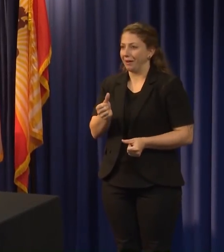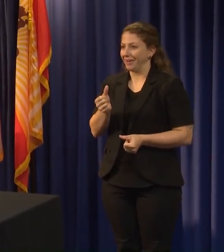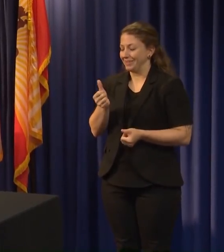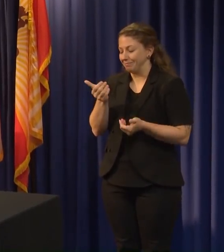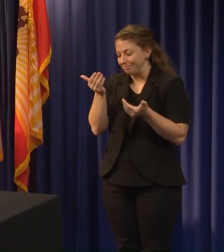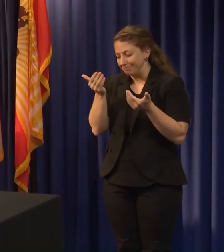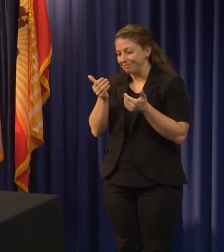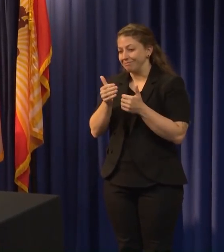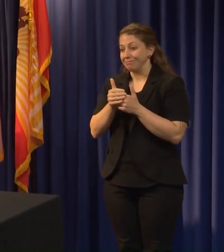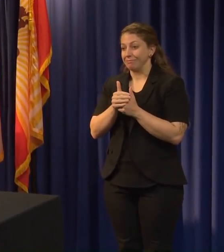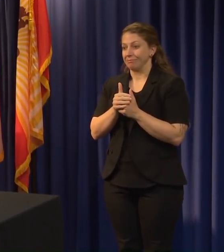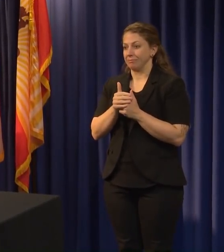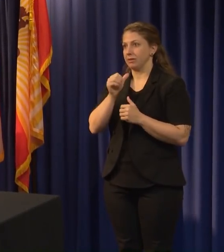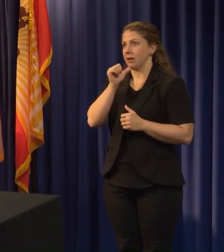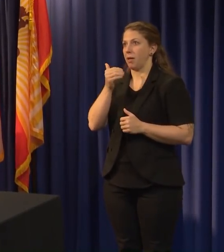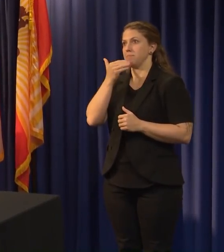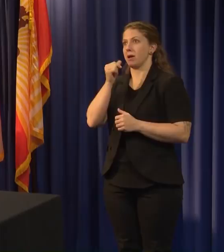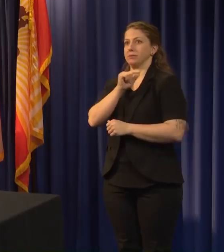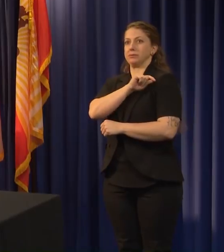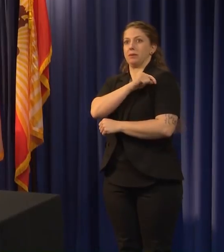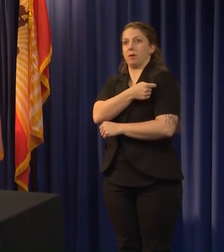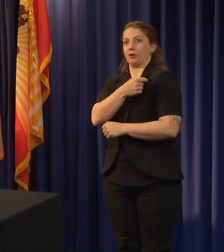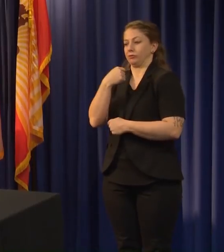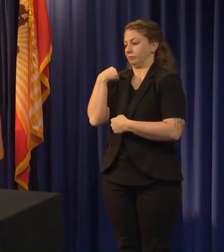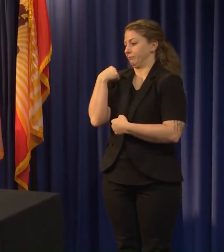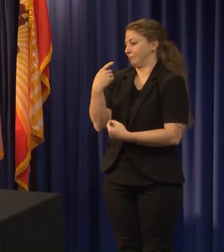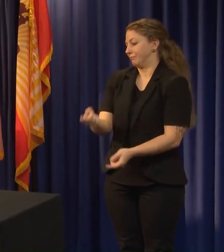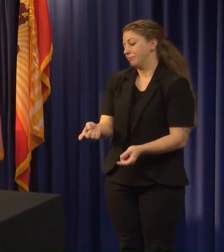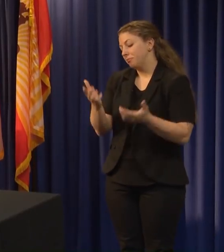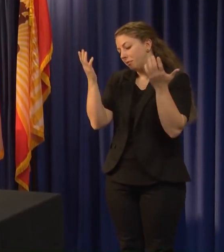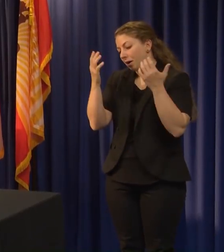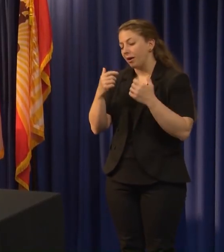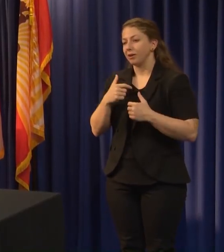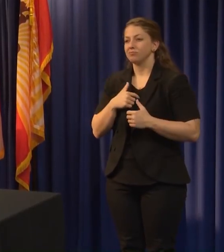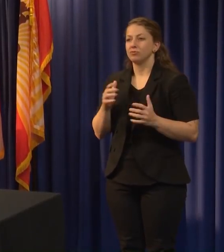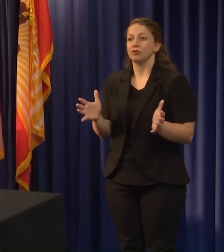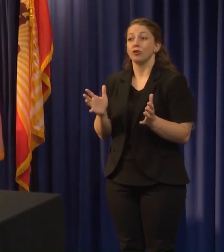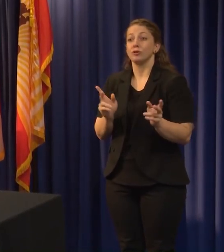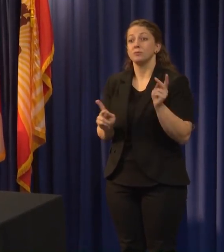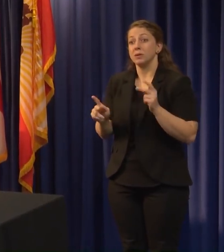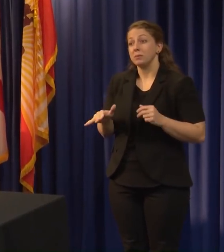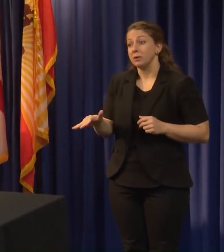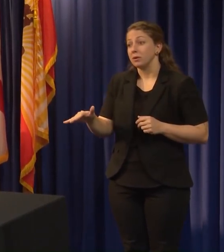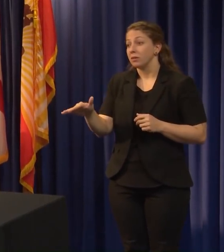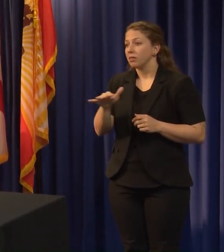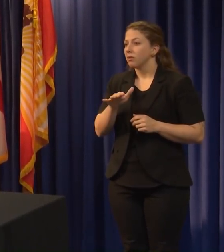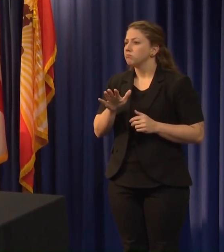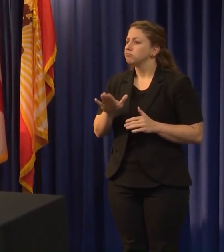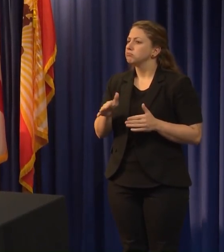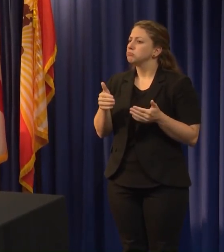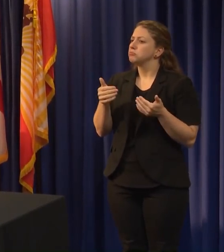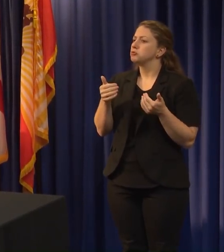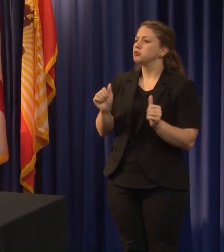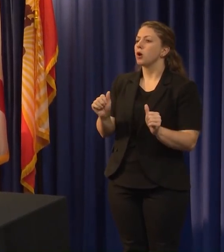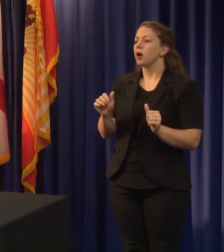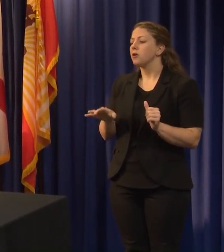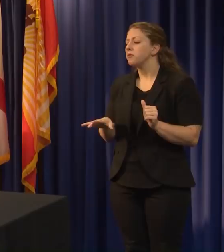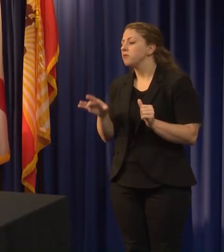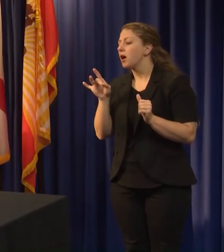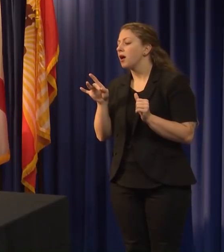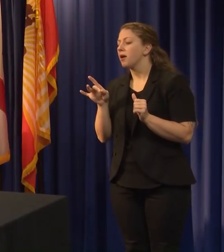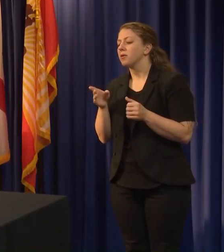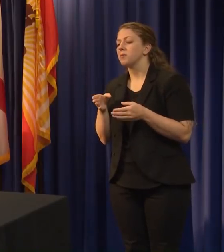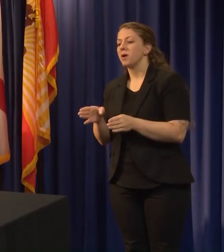Patrick's Day that we've experienced, but I would encourage people to try to find a way to enjoy this day,